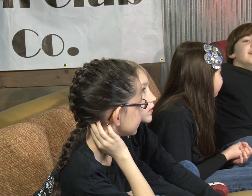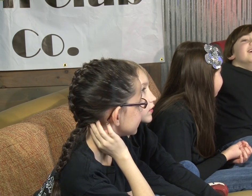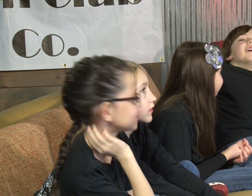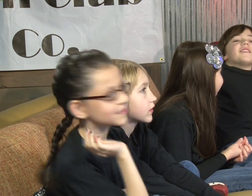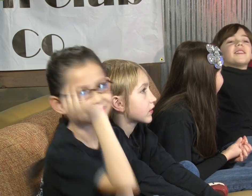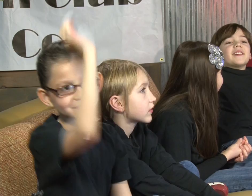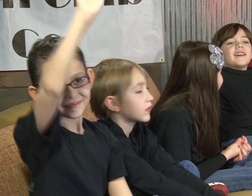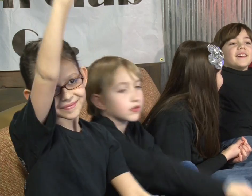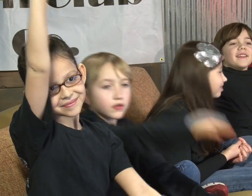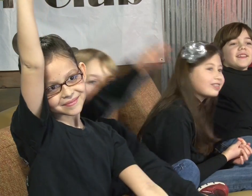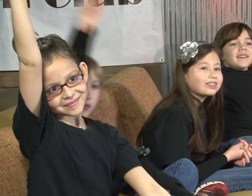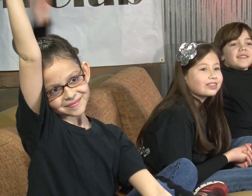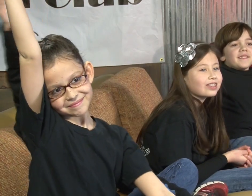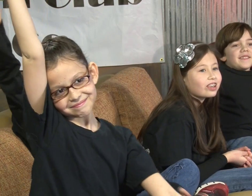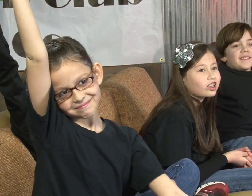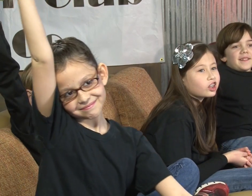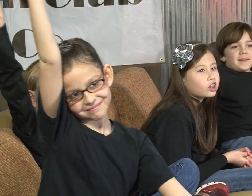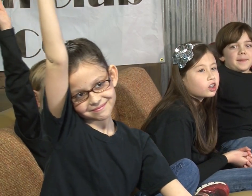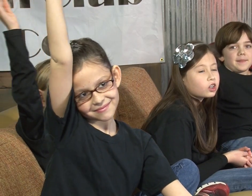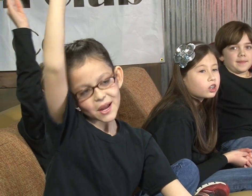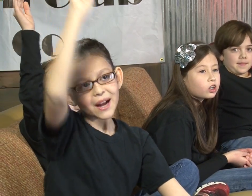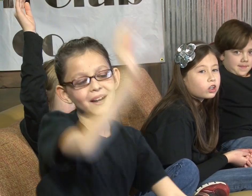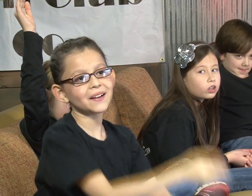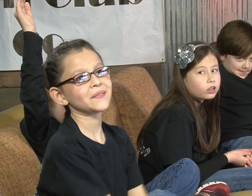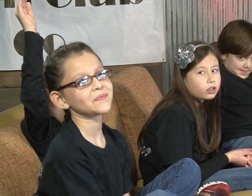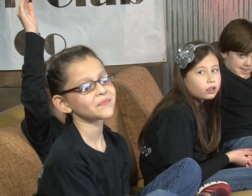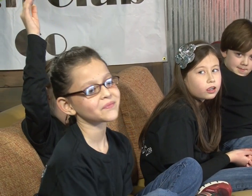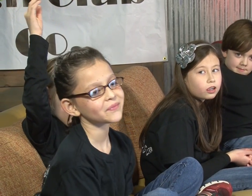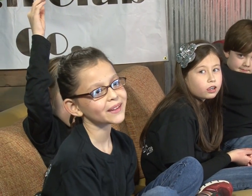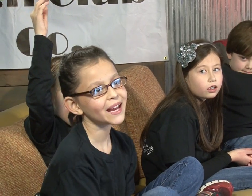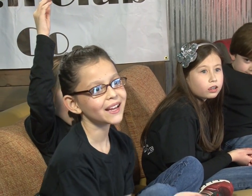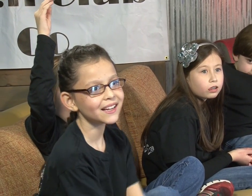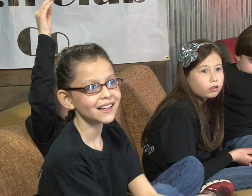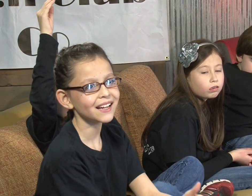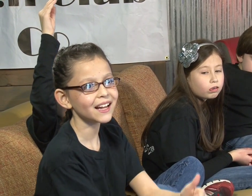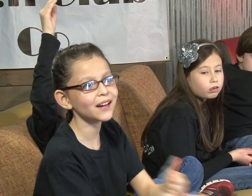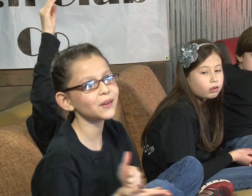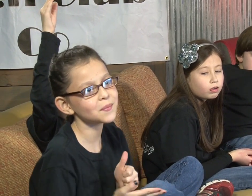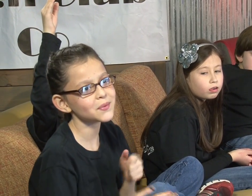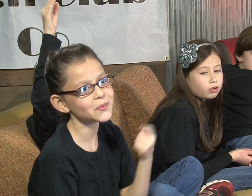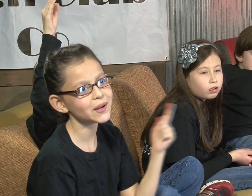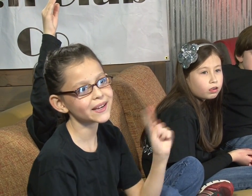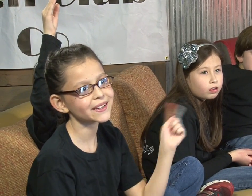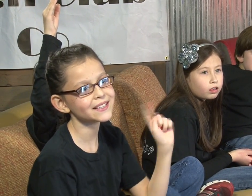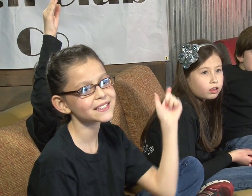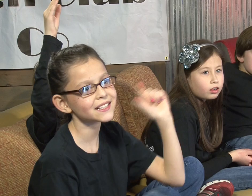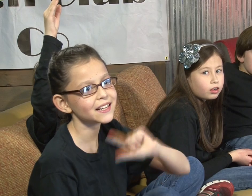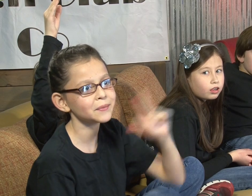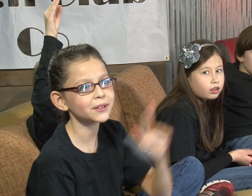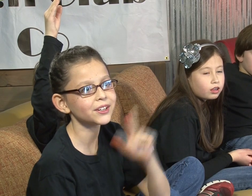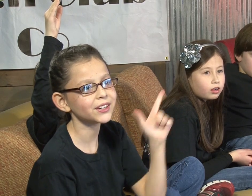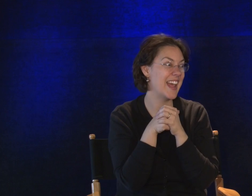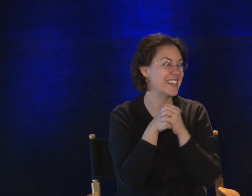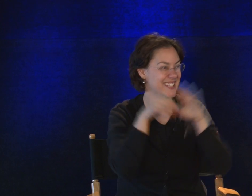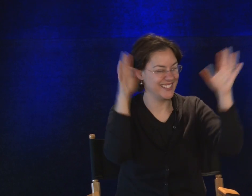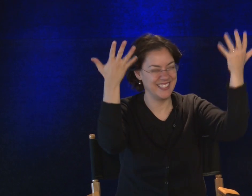the Okay. Maggie, can you help us? Help. Where is the library? Excellent.